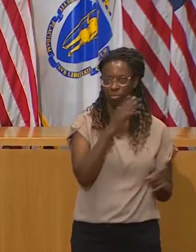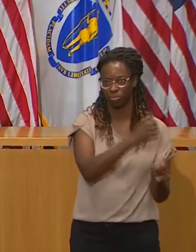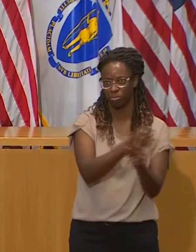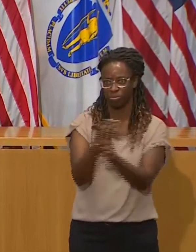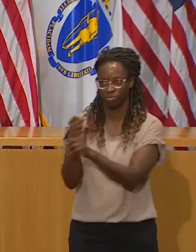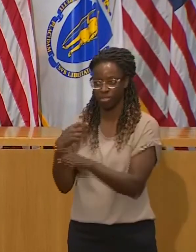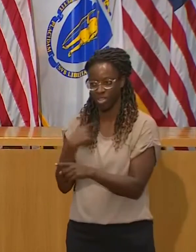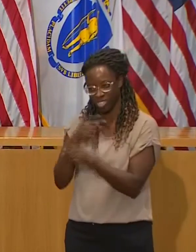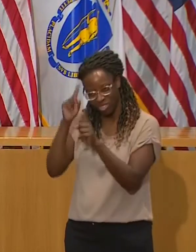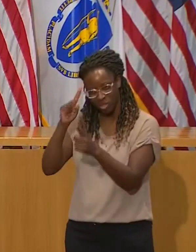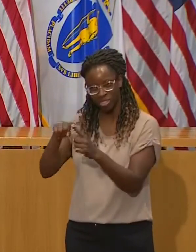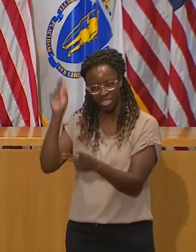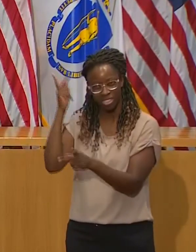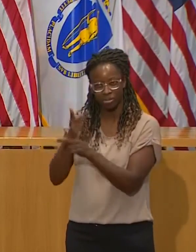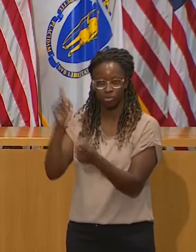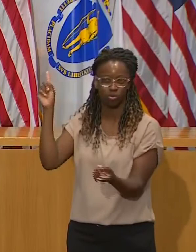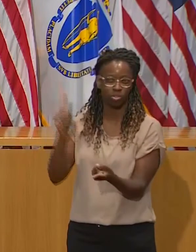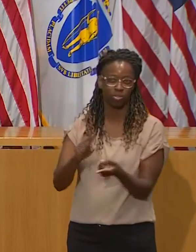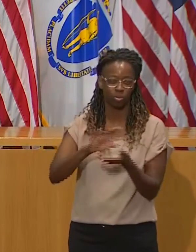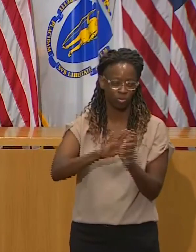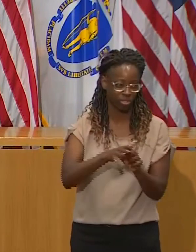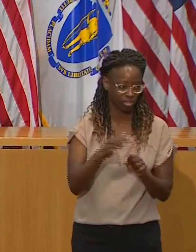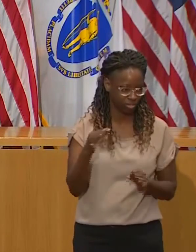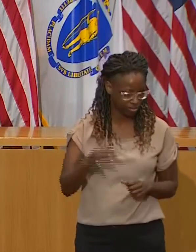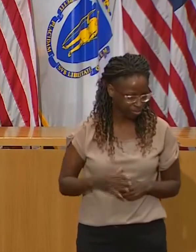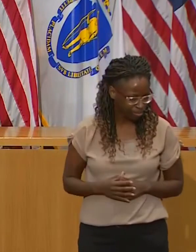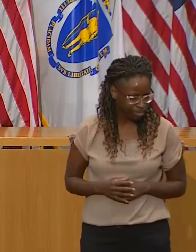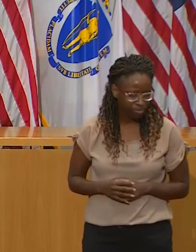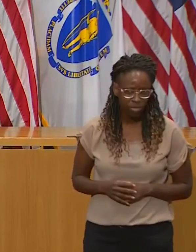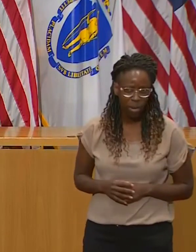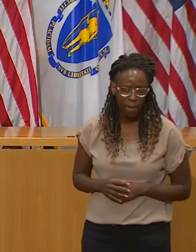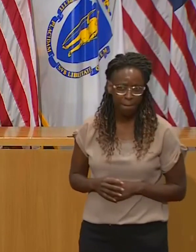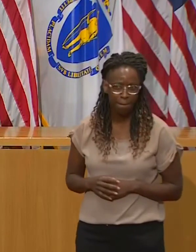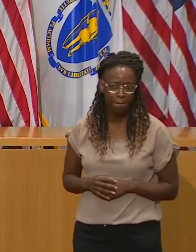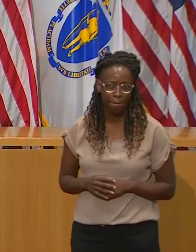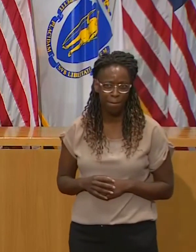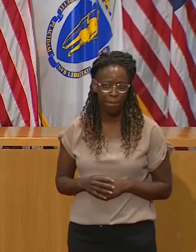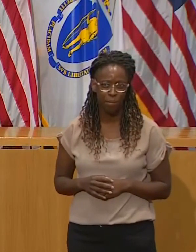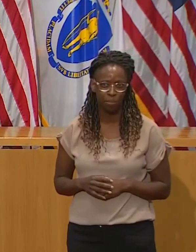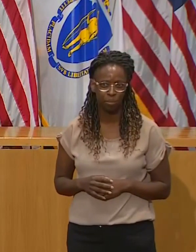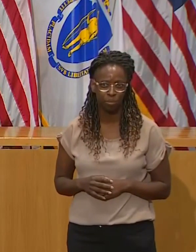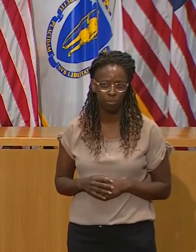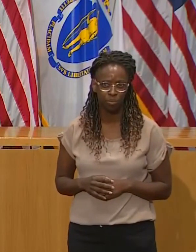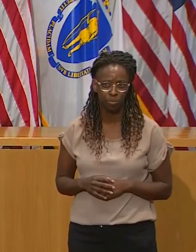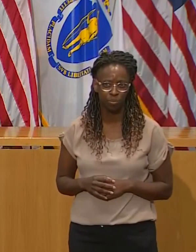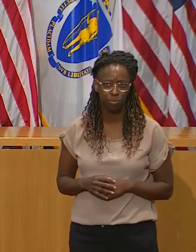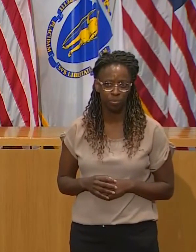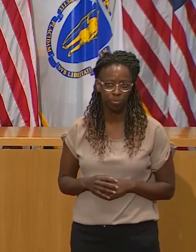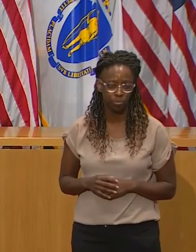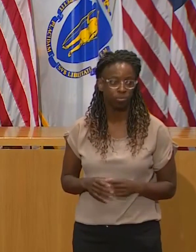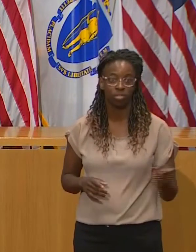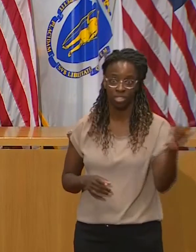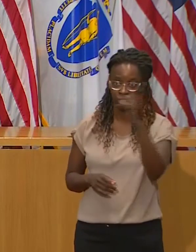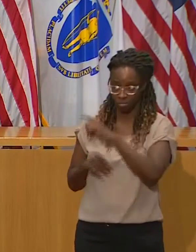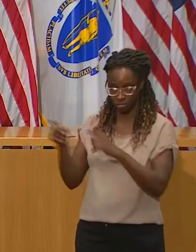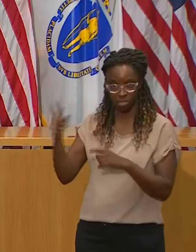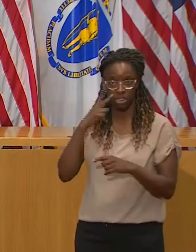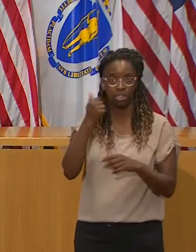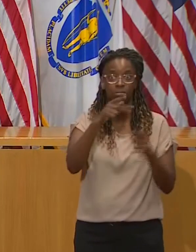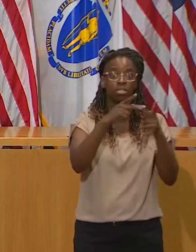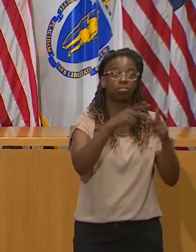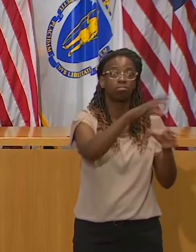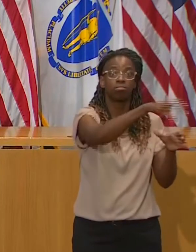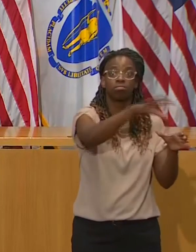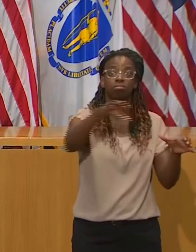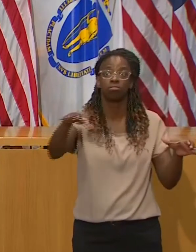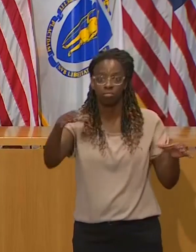any clusters or spread connected to work? Some, but again, it's isolated and it will be in the report when it comes out on